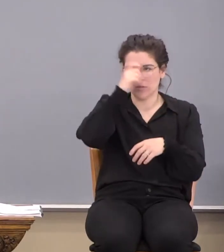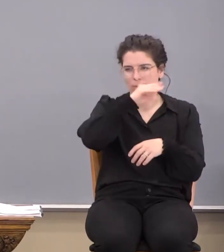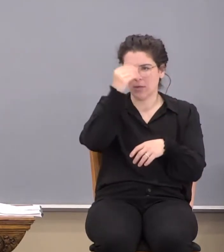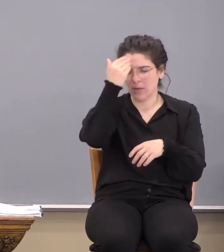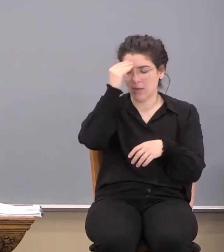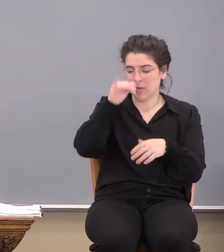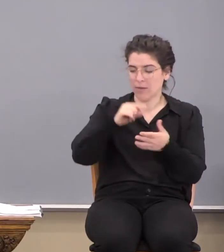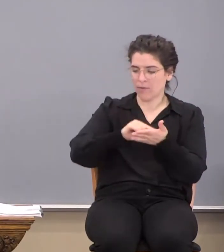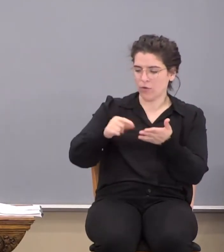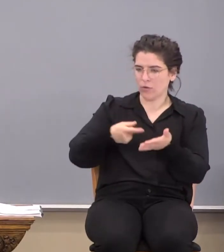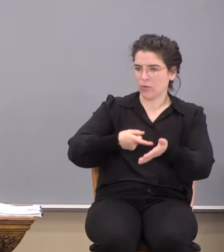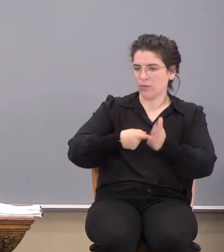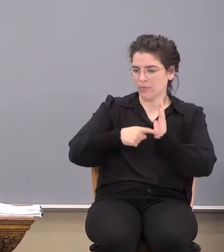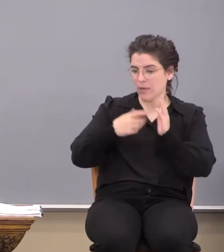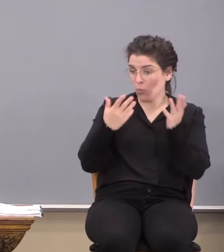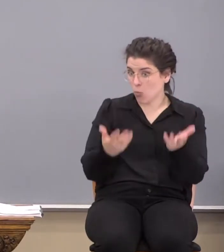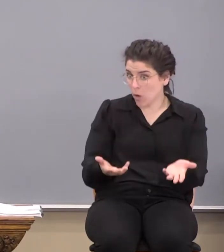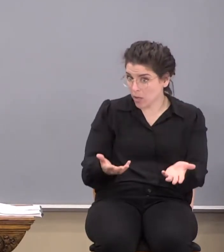demand?